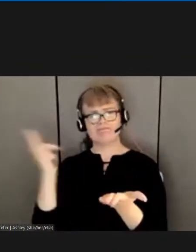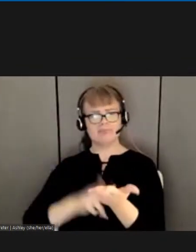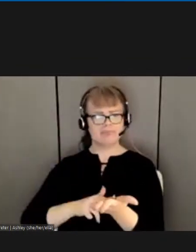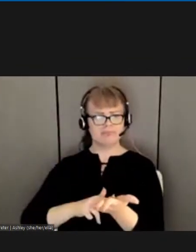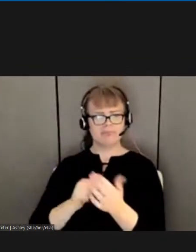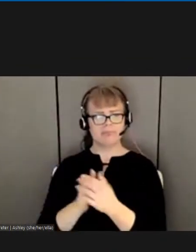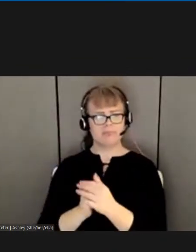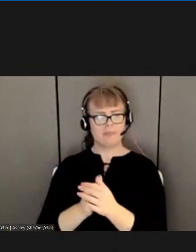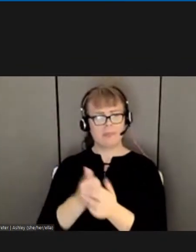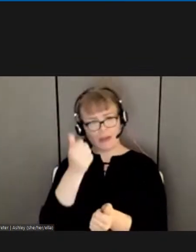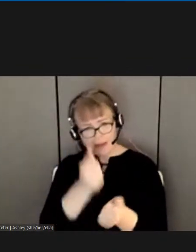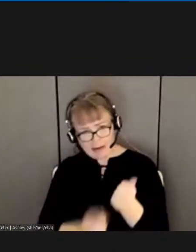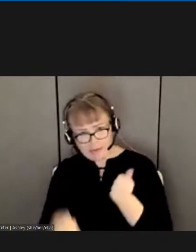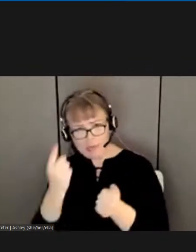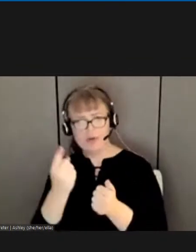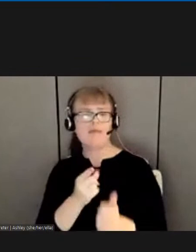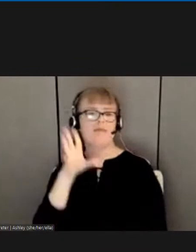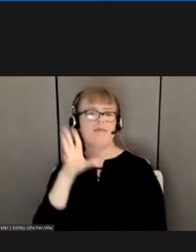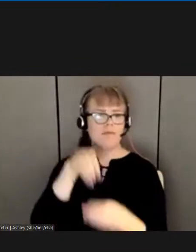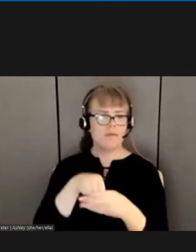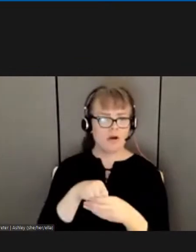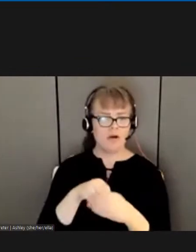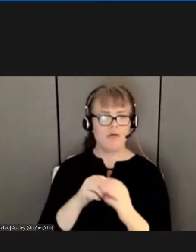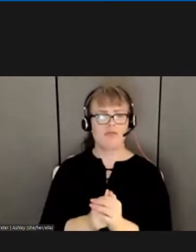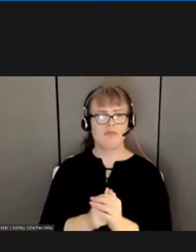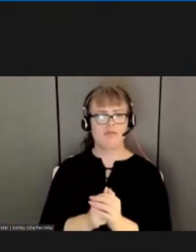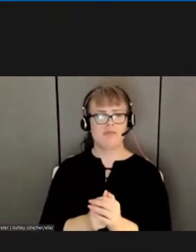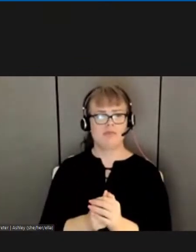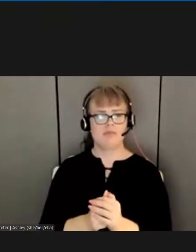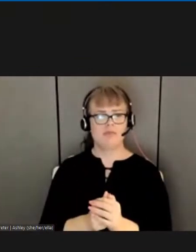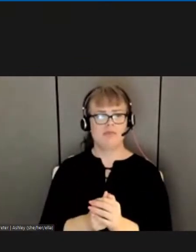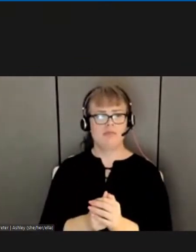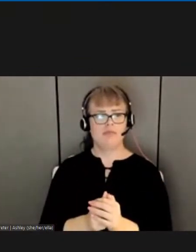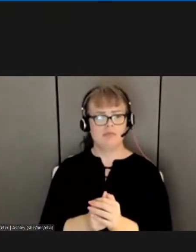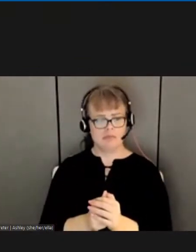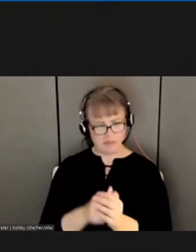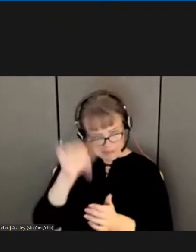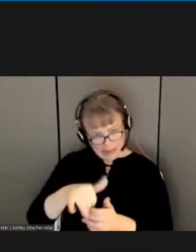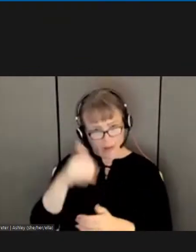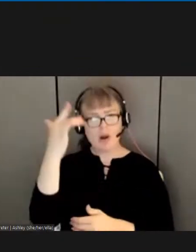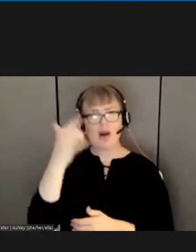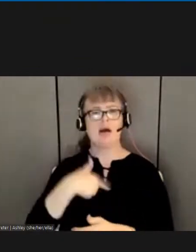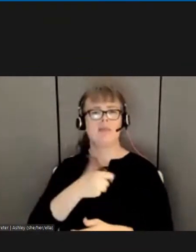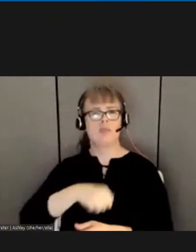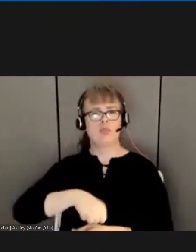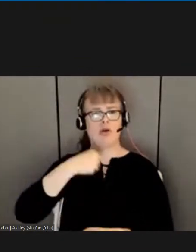then I must always be proud of APW and what we represent. Thank you.